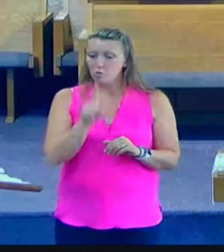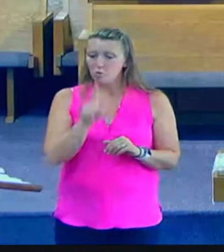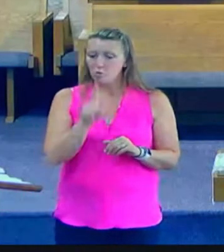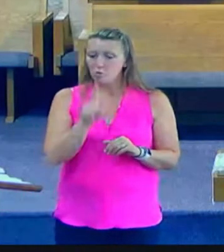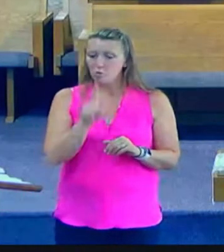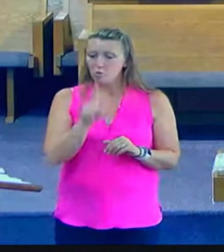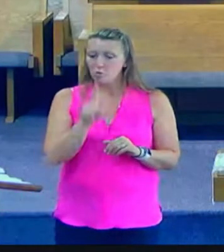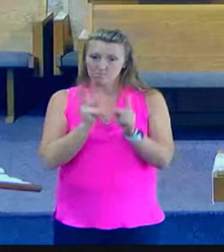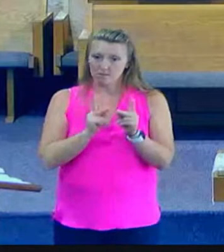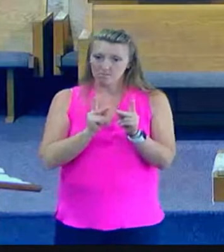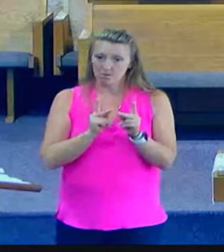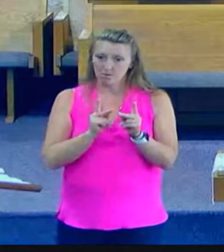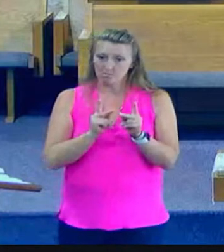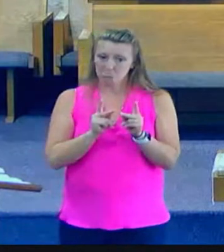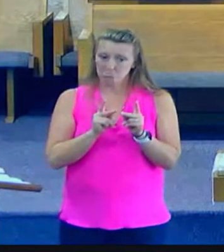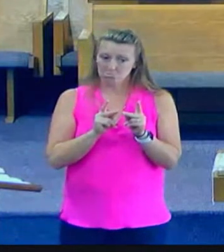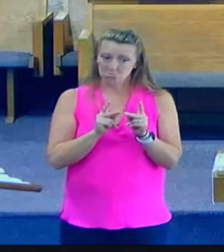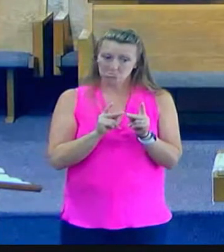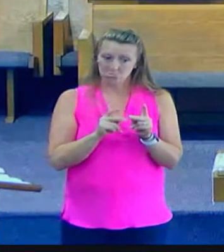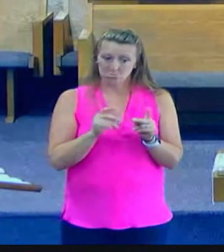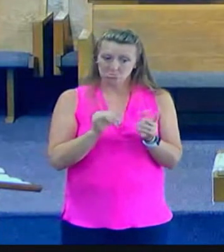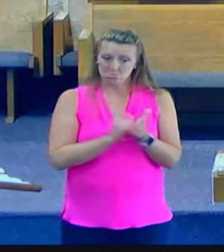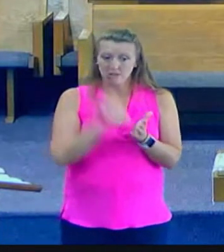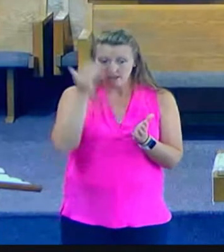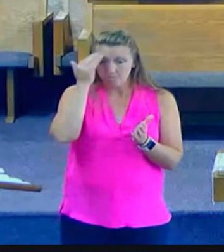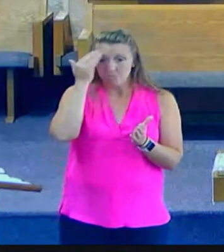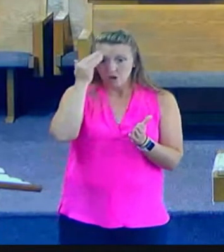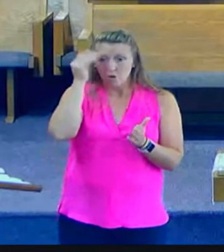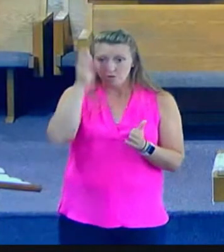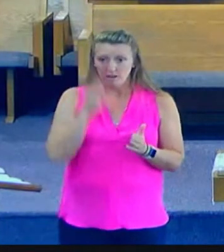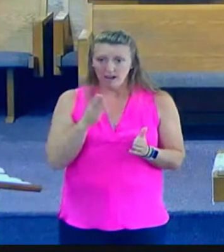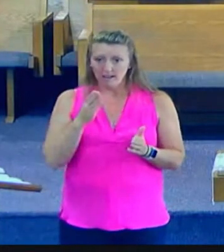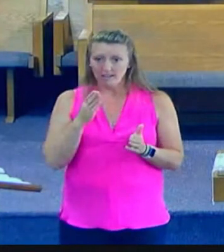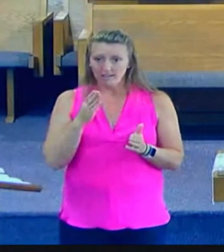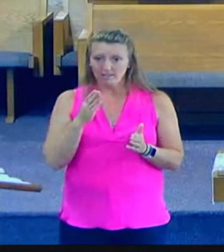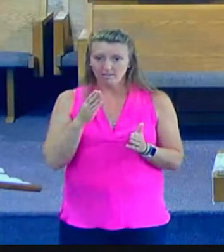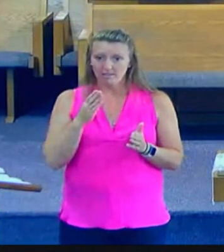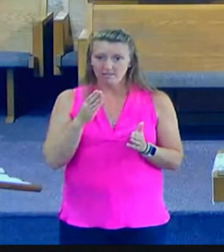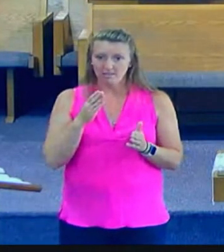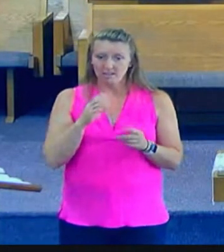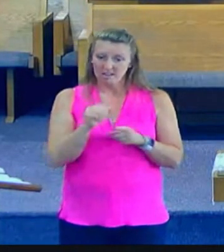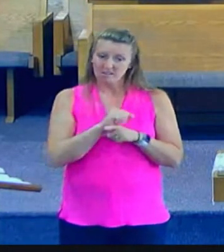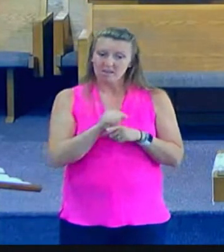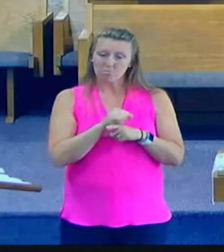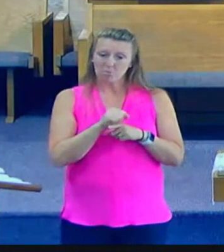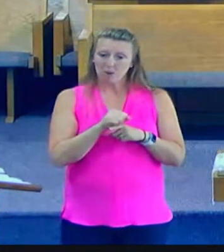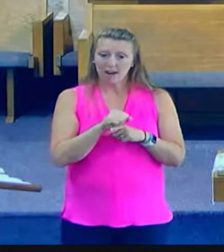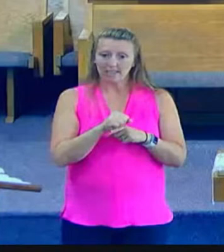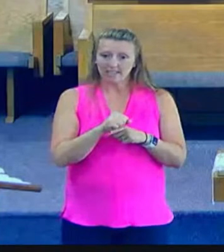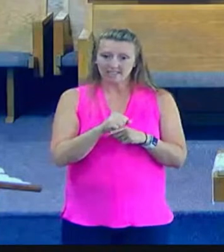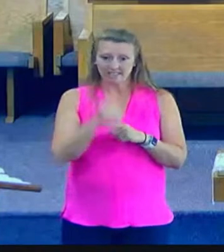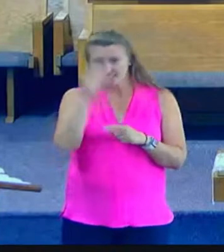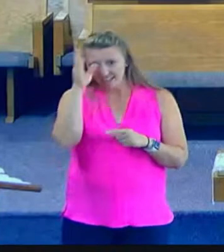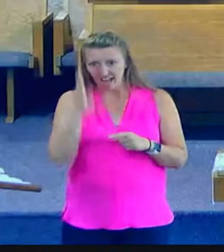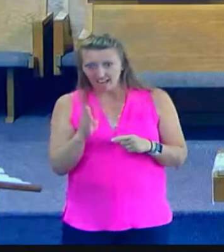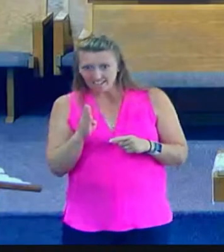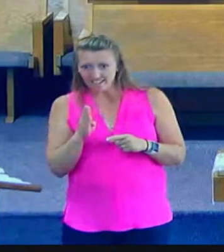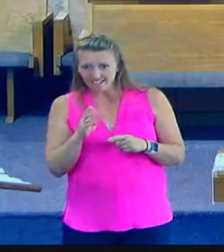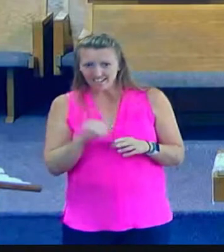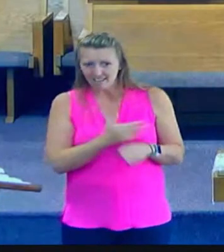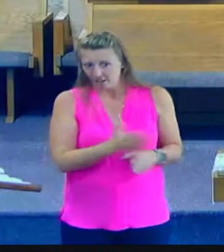claim they possess God they have a knowledge of God and a practice of him all worked out in their life